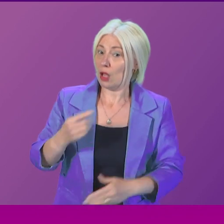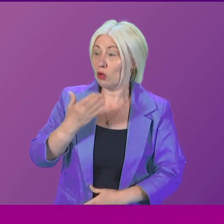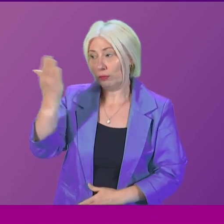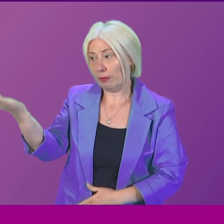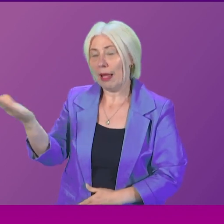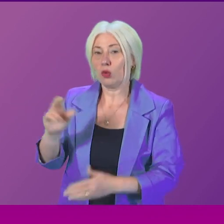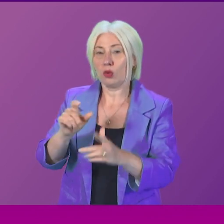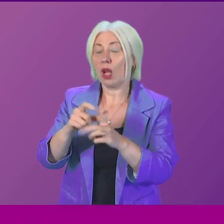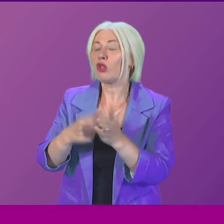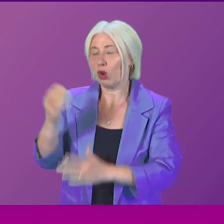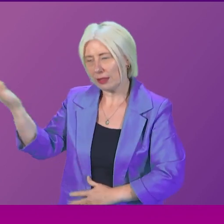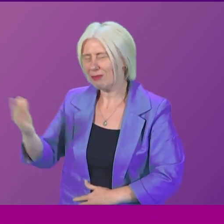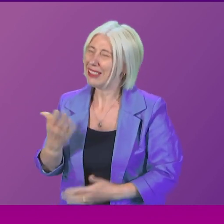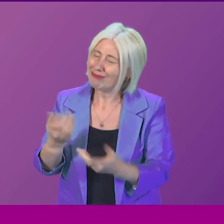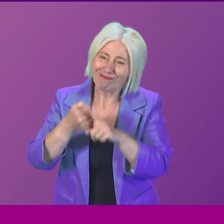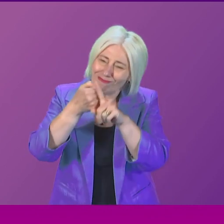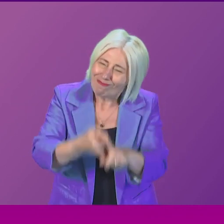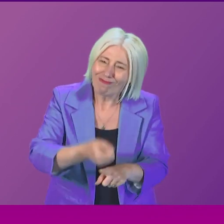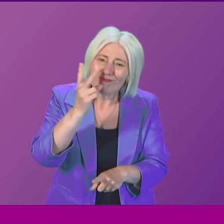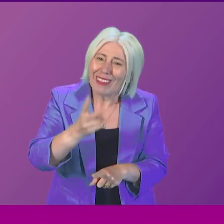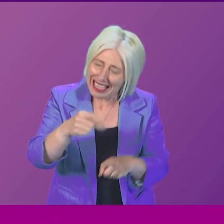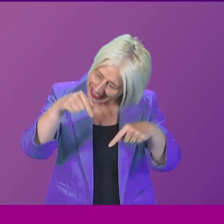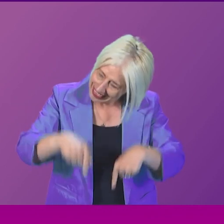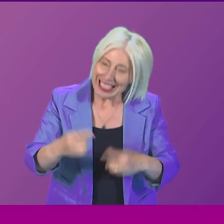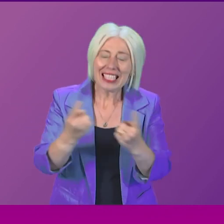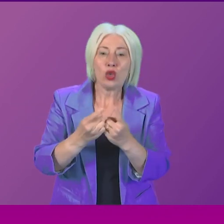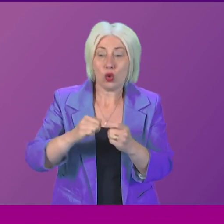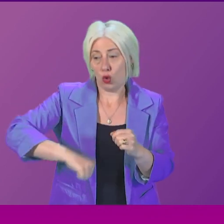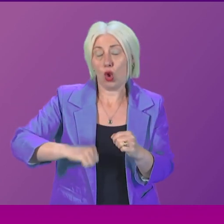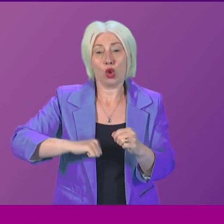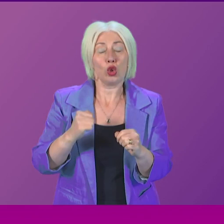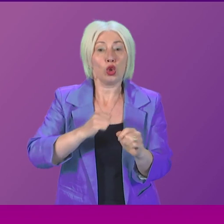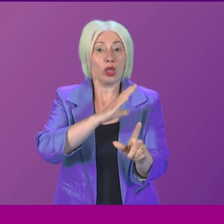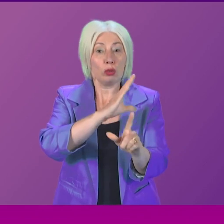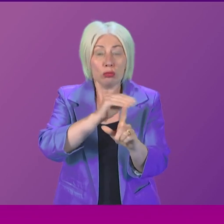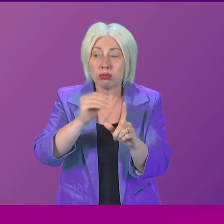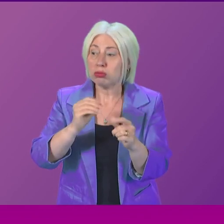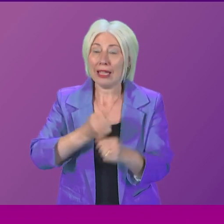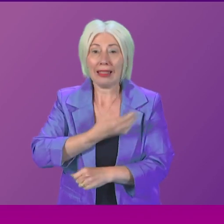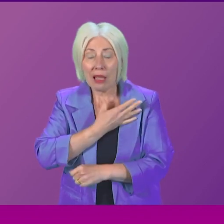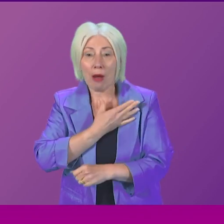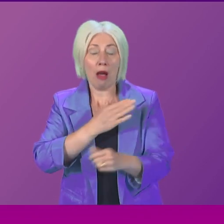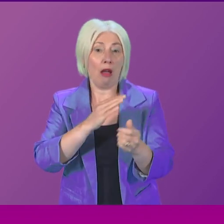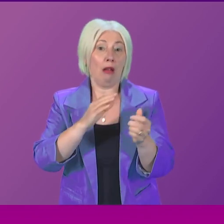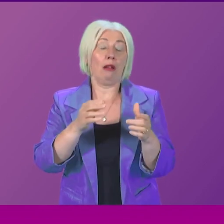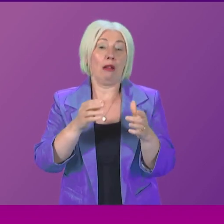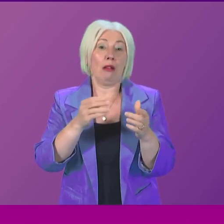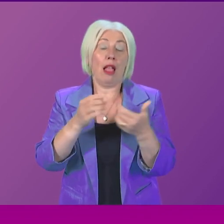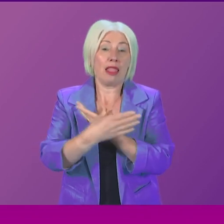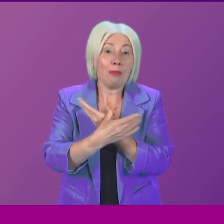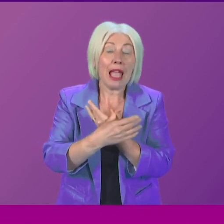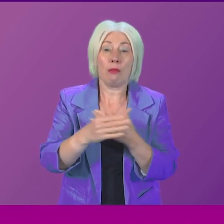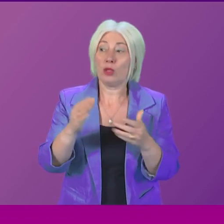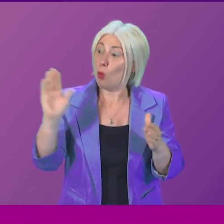Presiding Officer. I stress again, this is an issue that Scottish Conservatives, Labour, Liberal Democrat and SNP members met with the Health Secretary